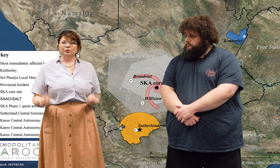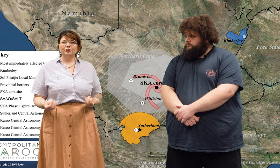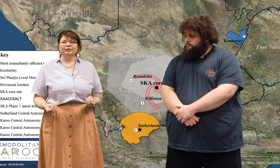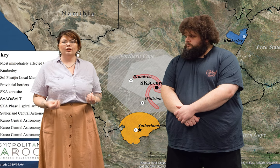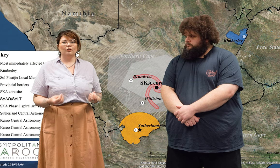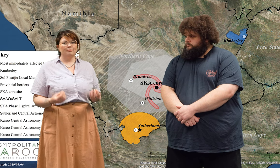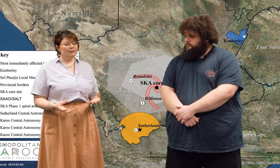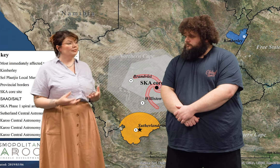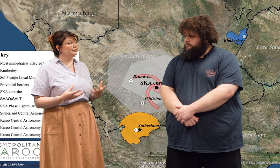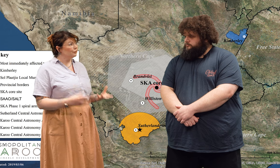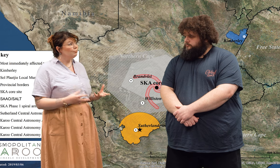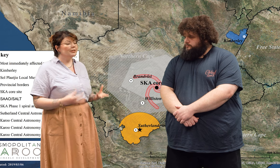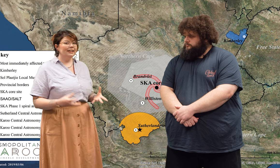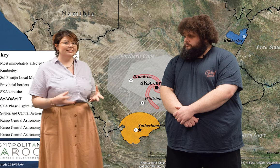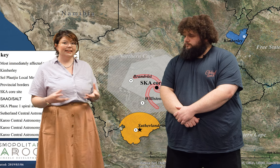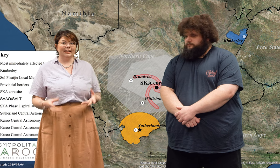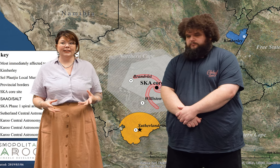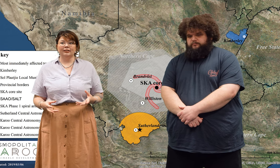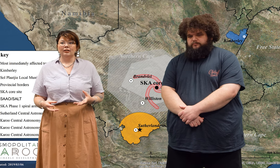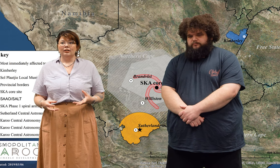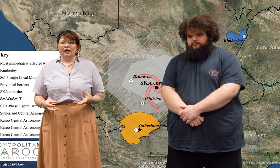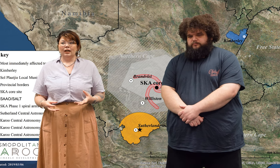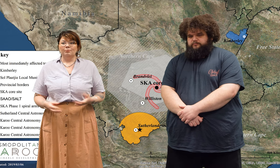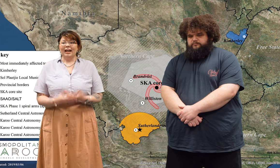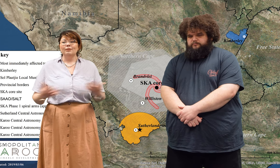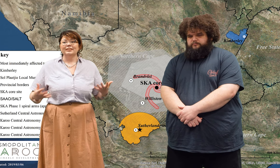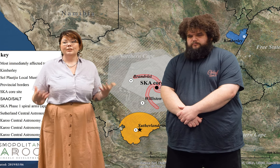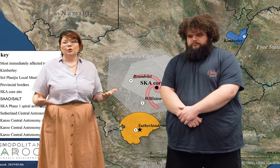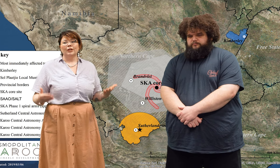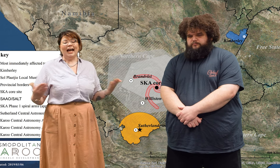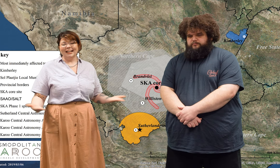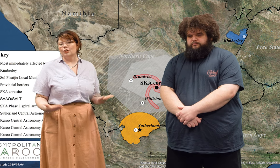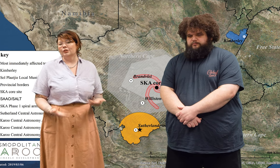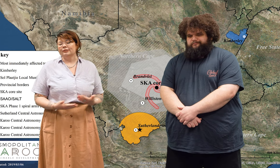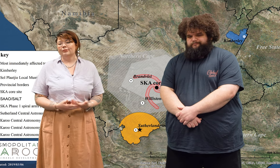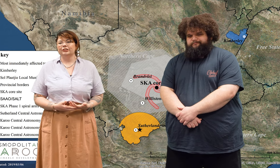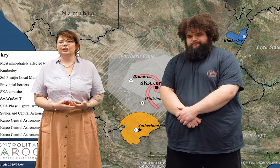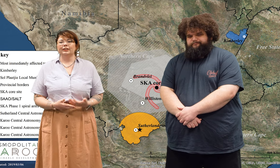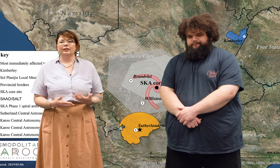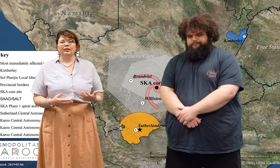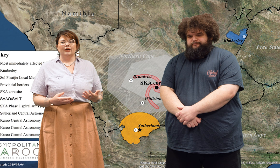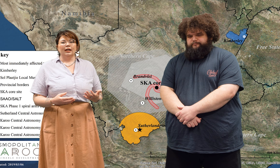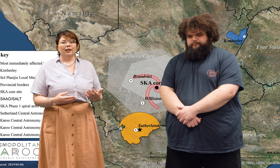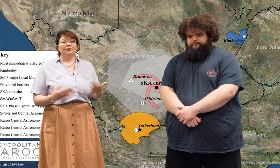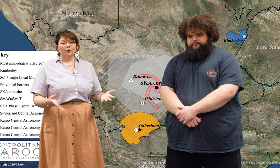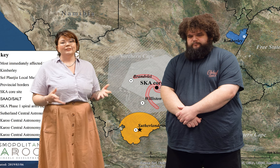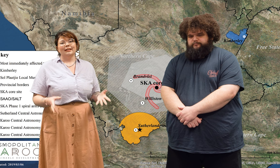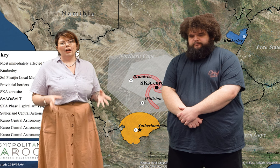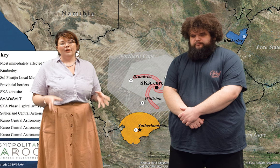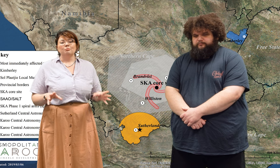of benefits from the SKA perhaps are not adequately reaching those that are the